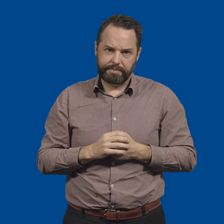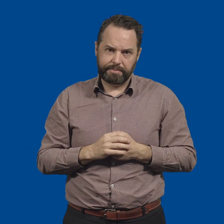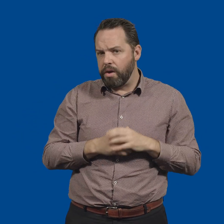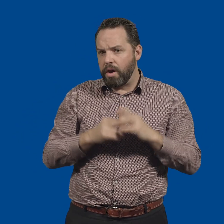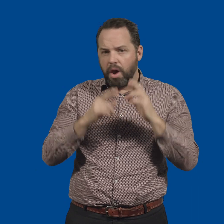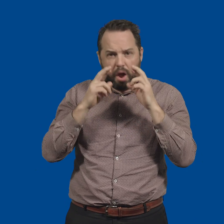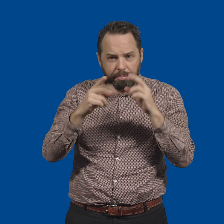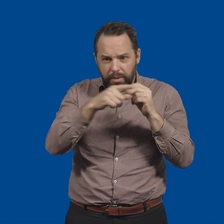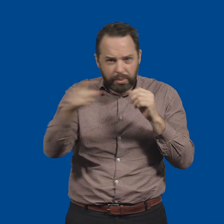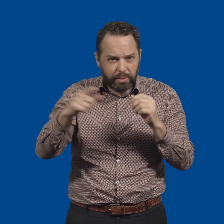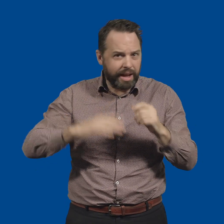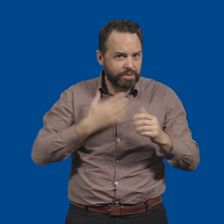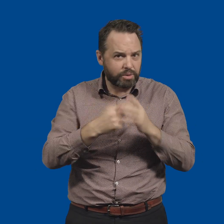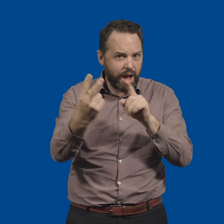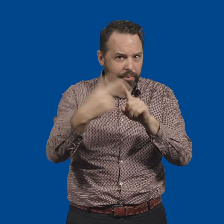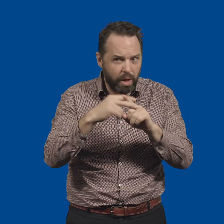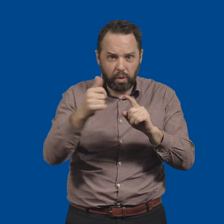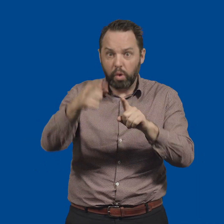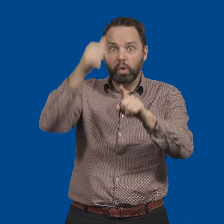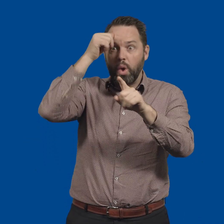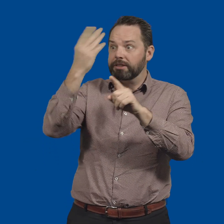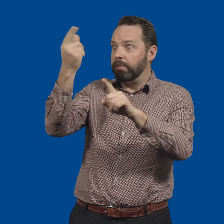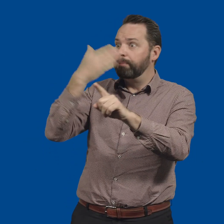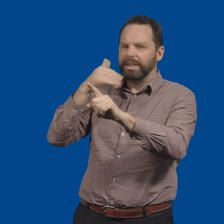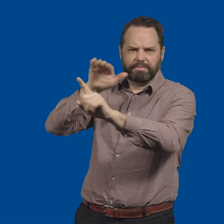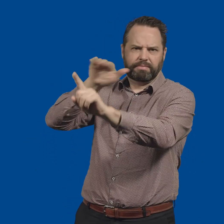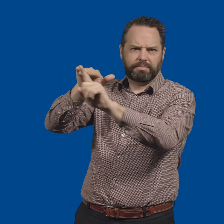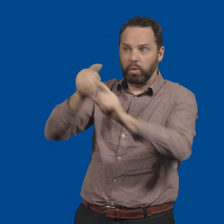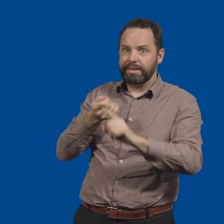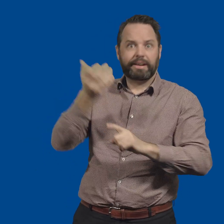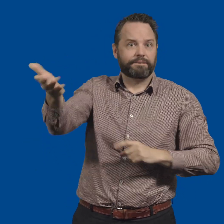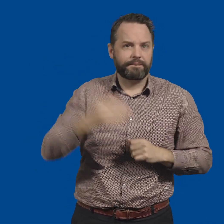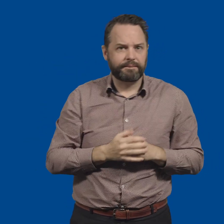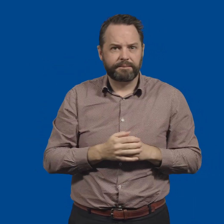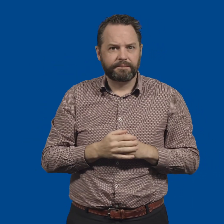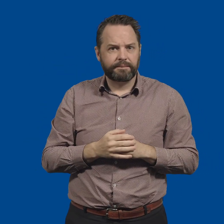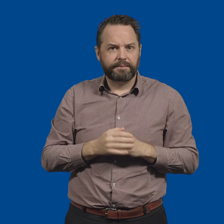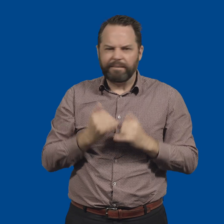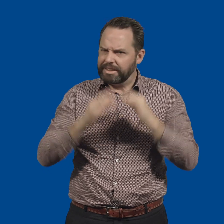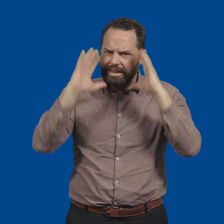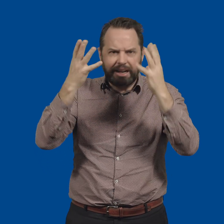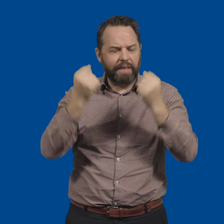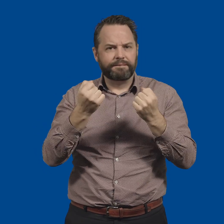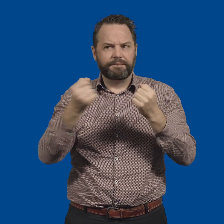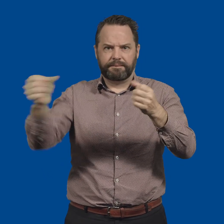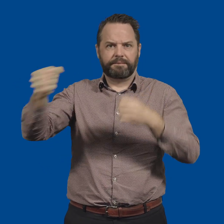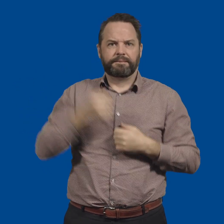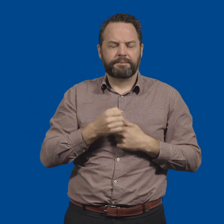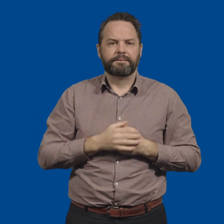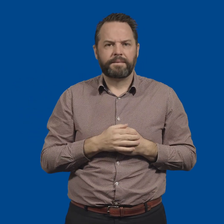We hope you're interested in applying. Or if you know someone else who might be, please pass this opportunity on to them. We're